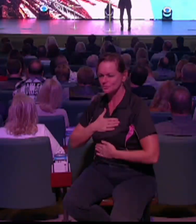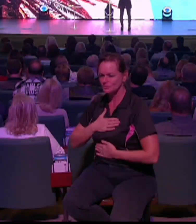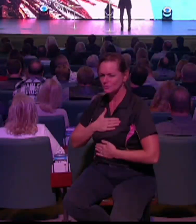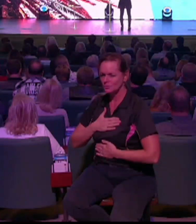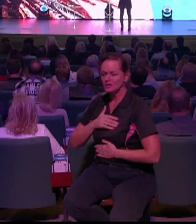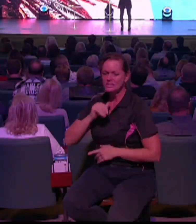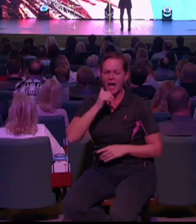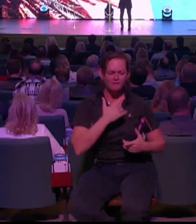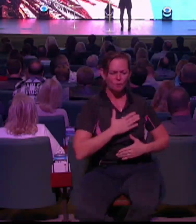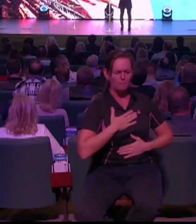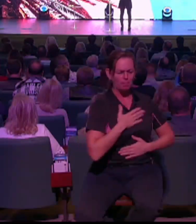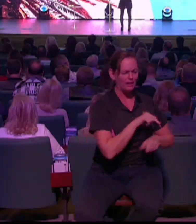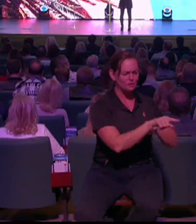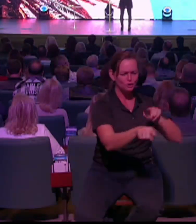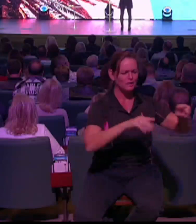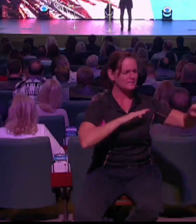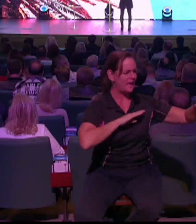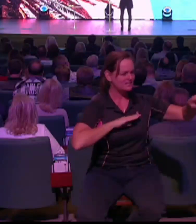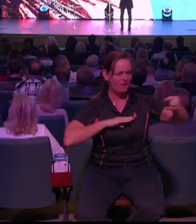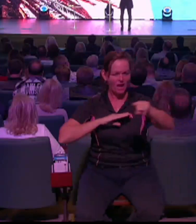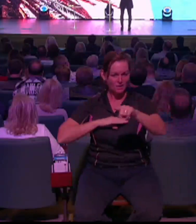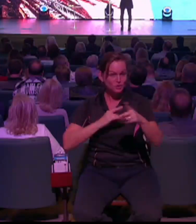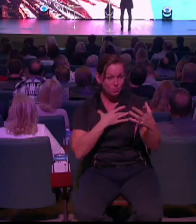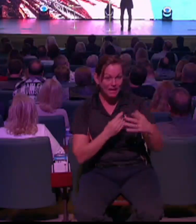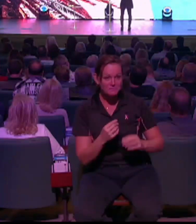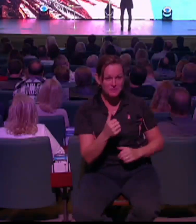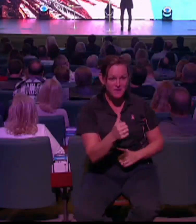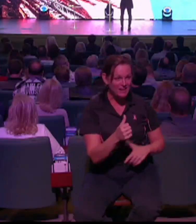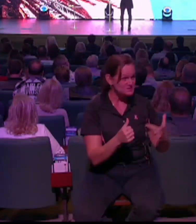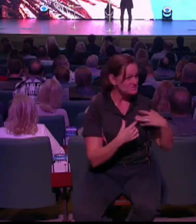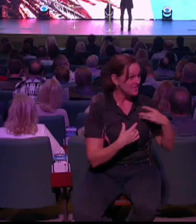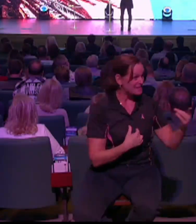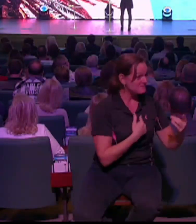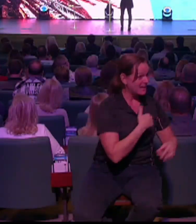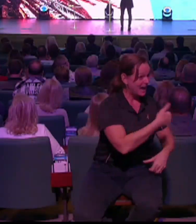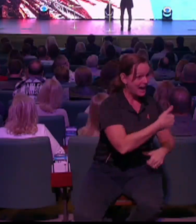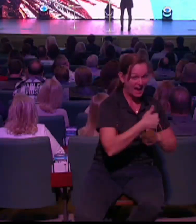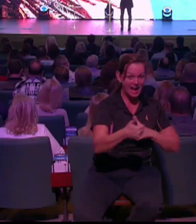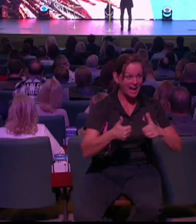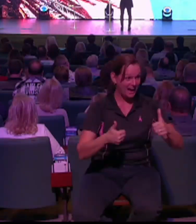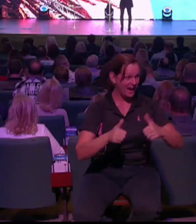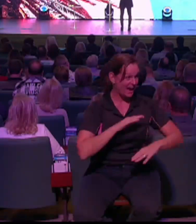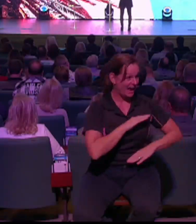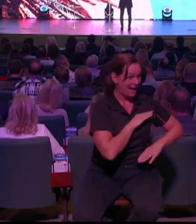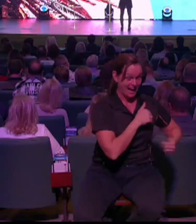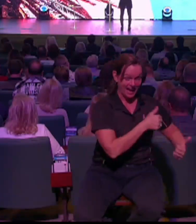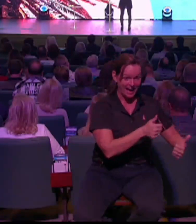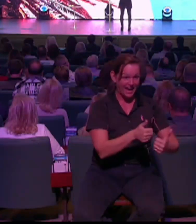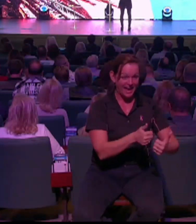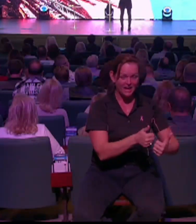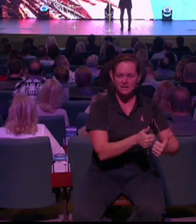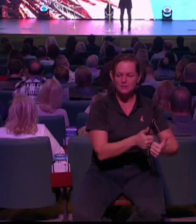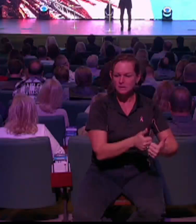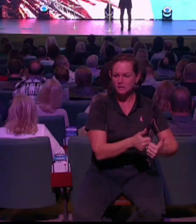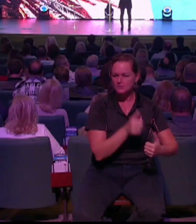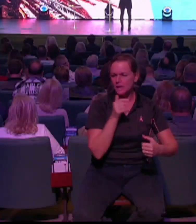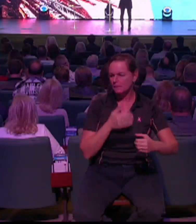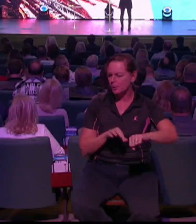with dreams and wonders and hopes. And when we are fully alive to his promise